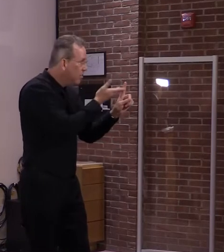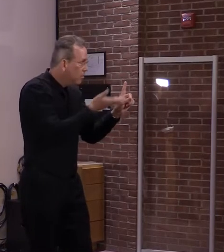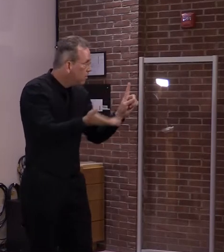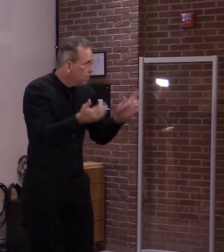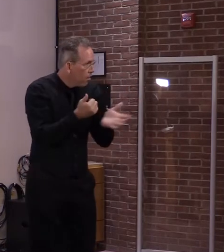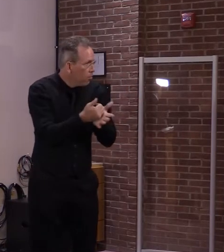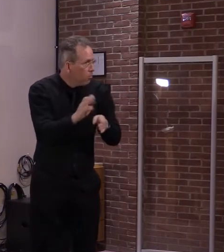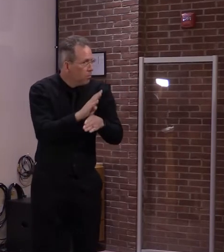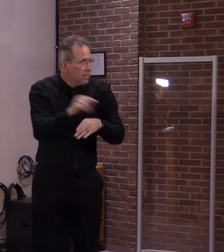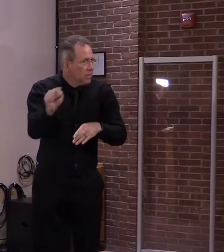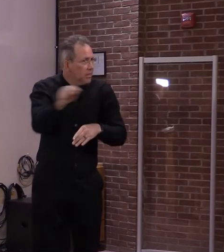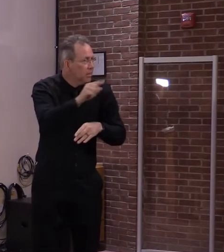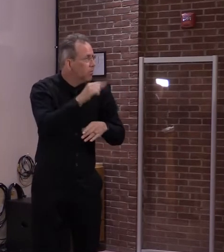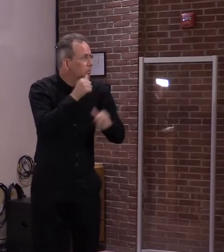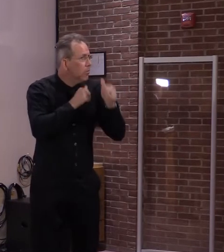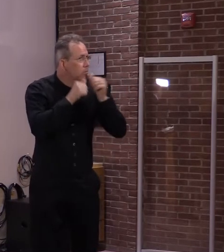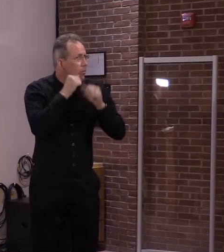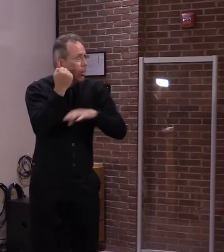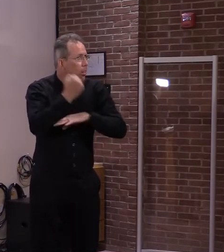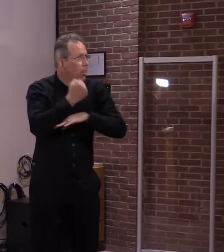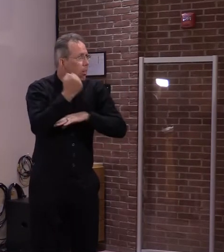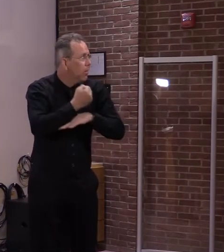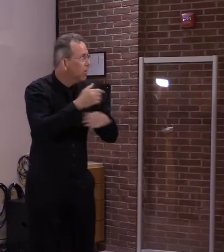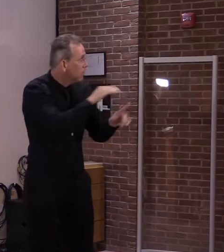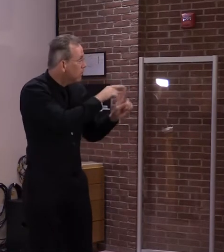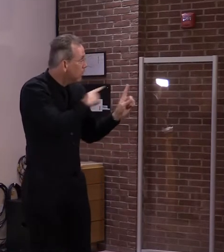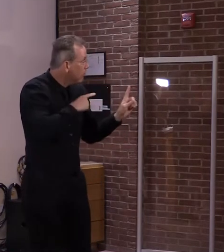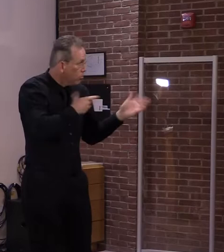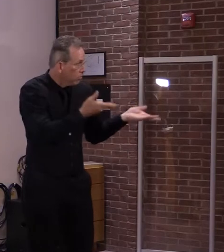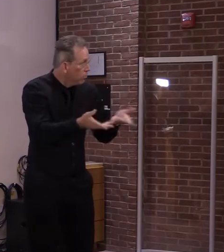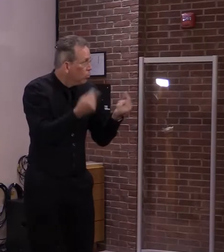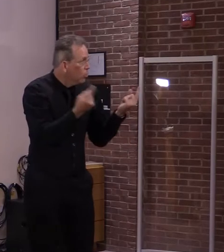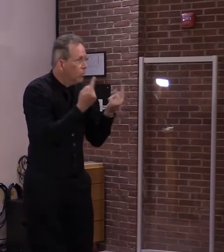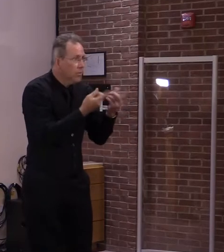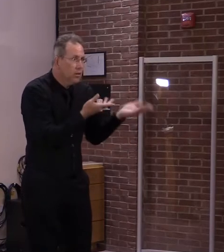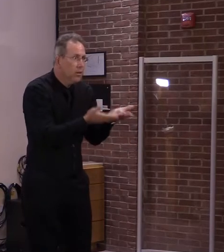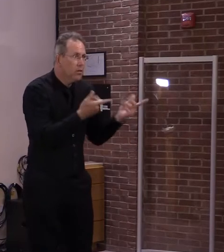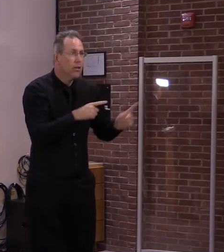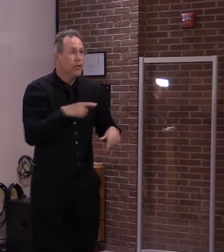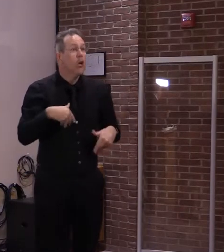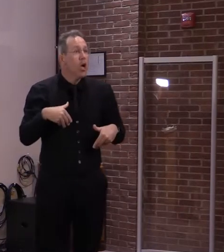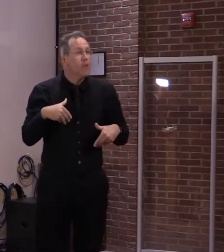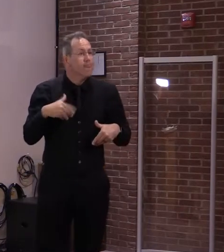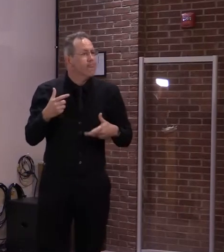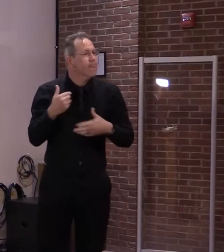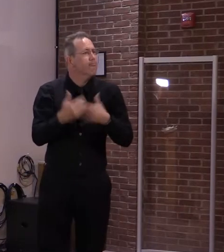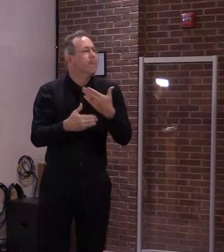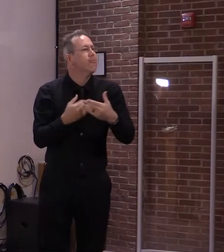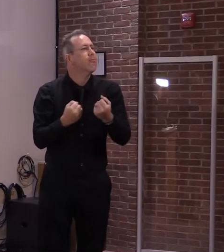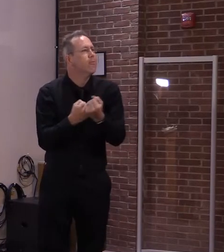pandemic. pandemic. I just don't know where you would think that we haven't been doing that.